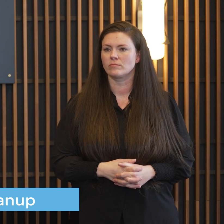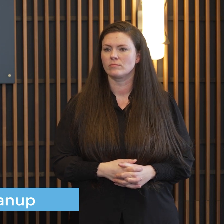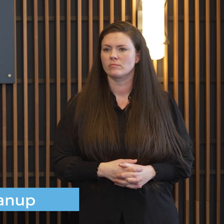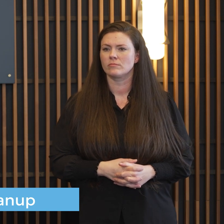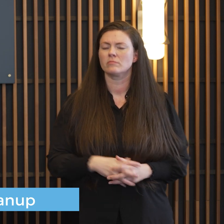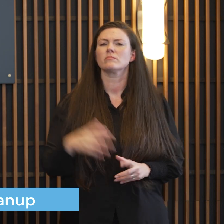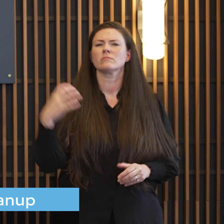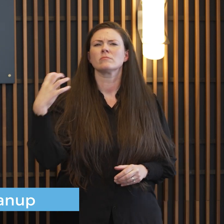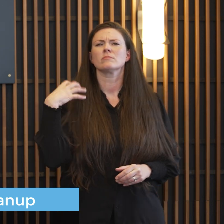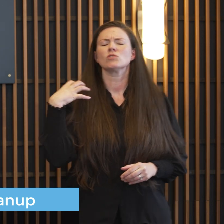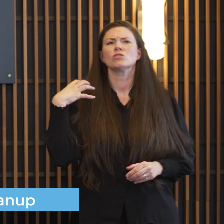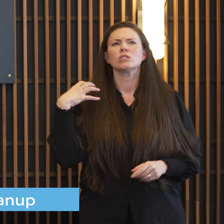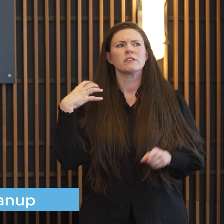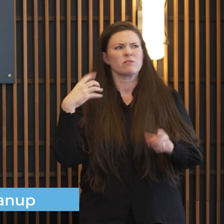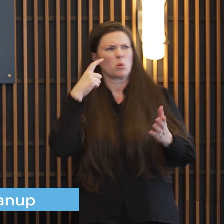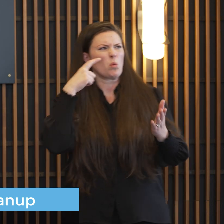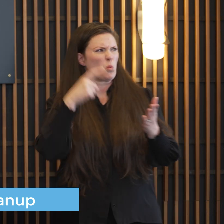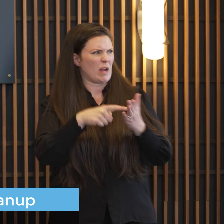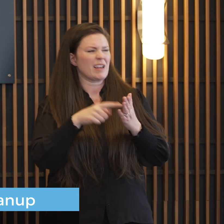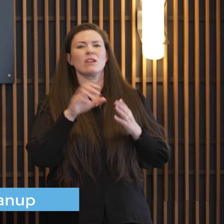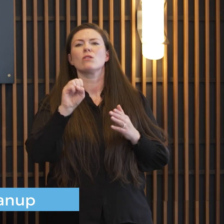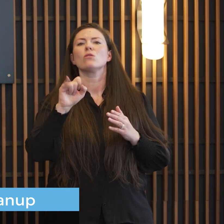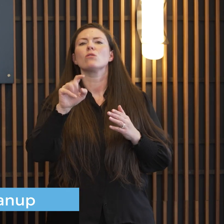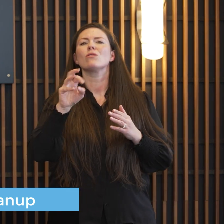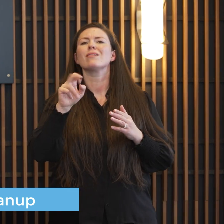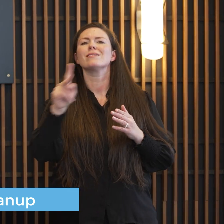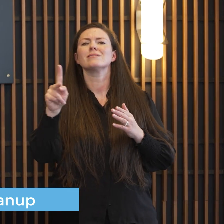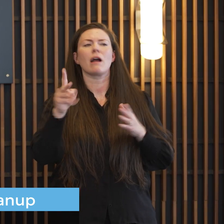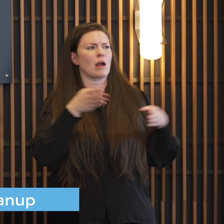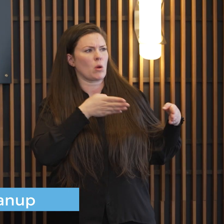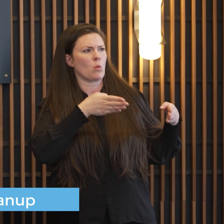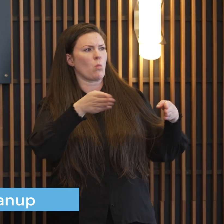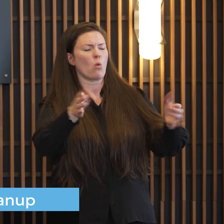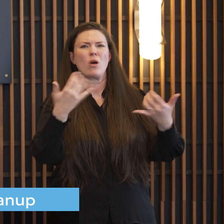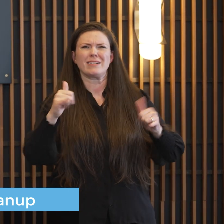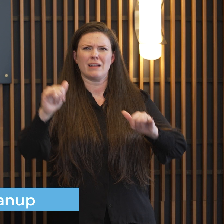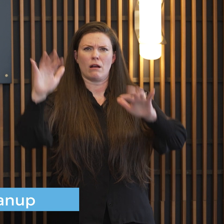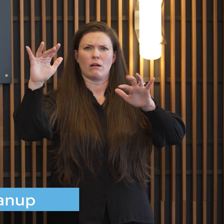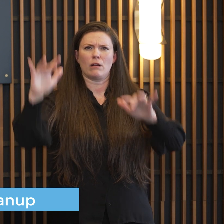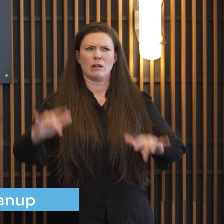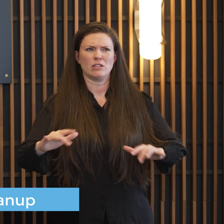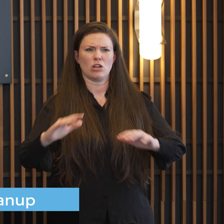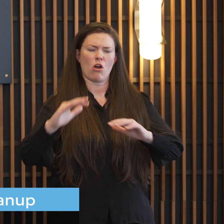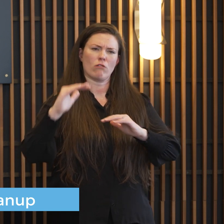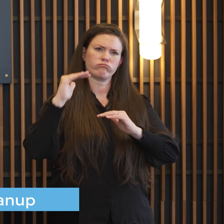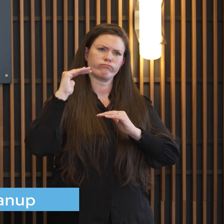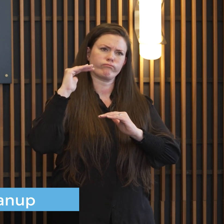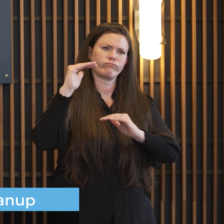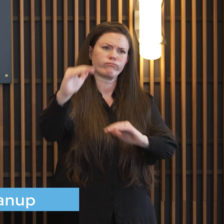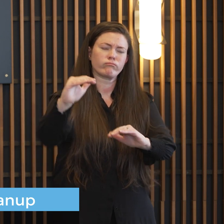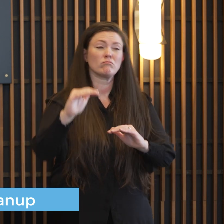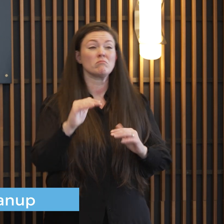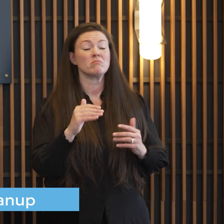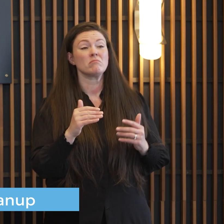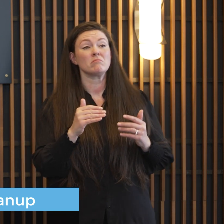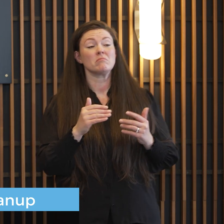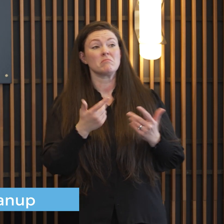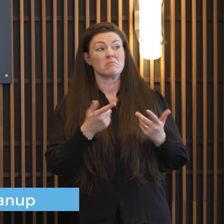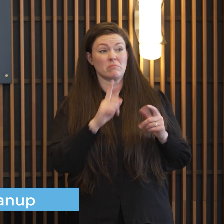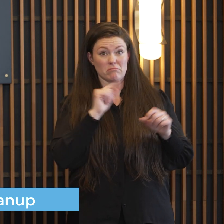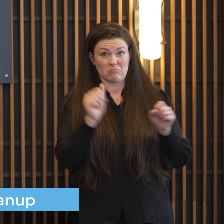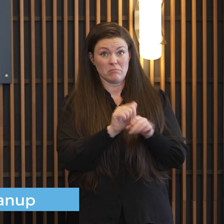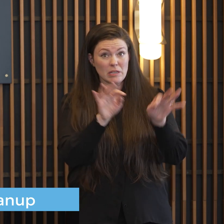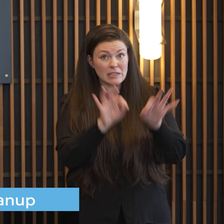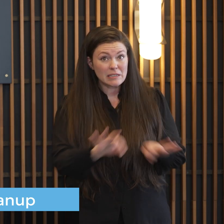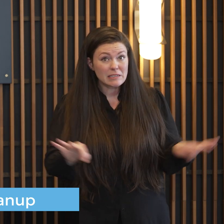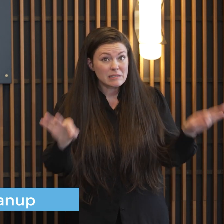chief you see a lot of sidewalks that still do have some snow throughout the city just how important is it for residents and anyone